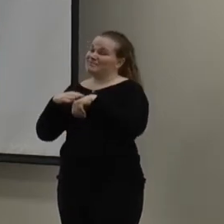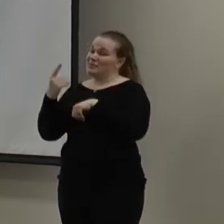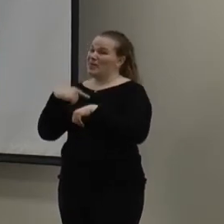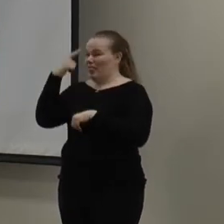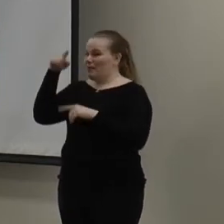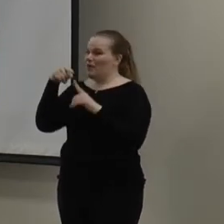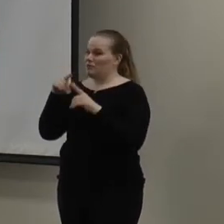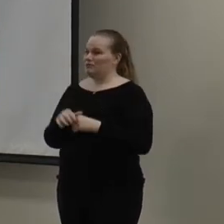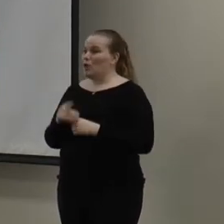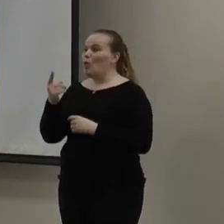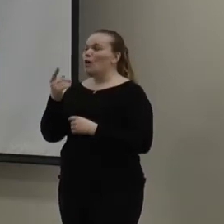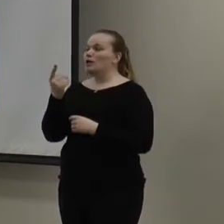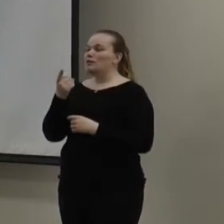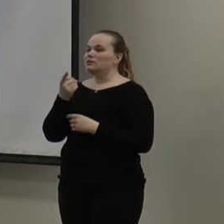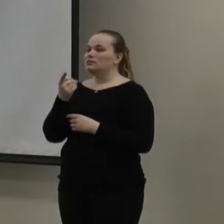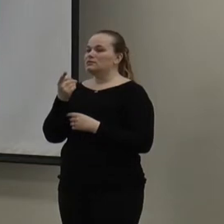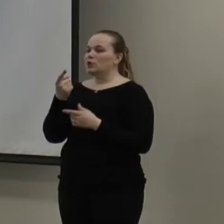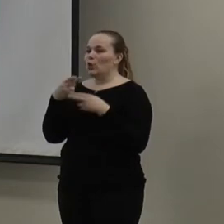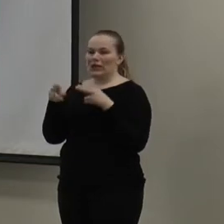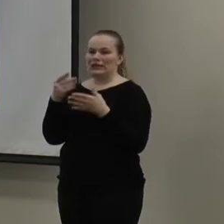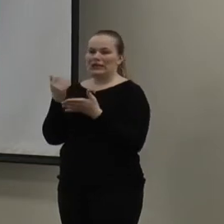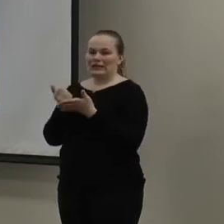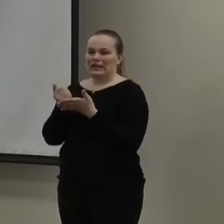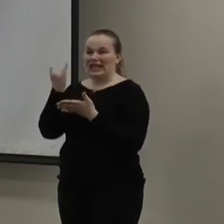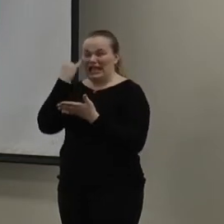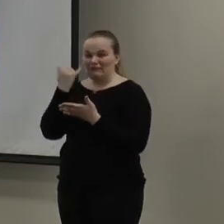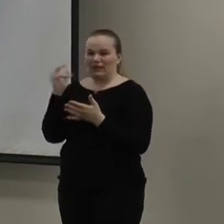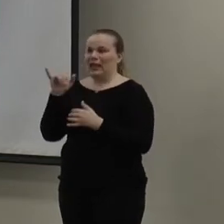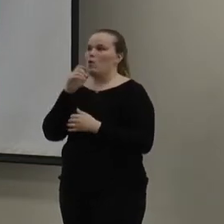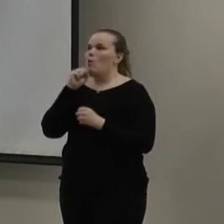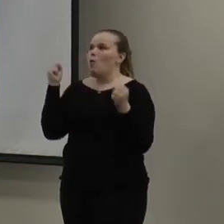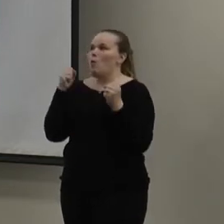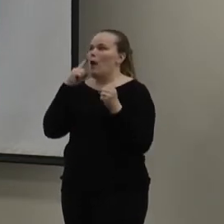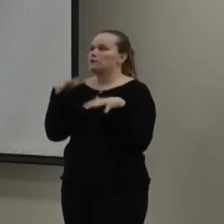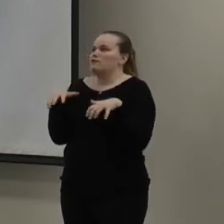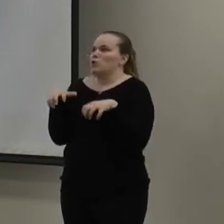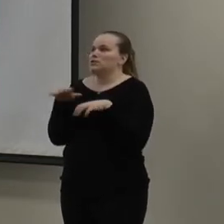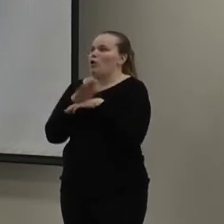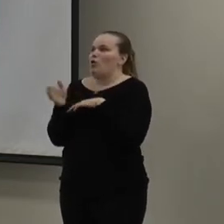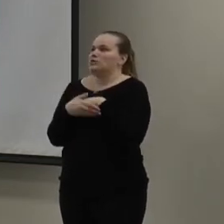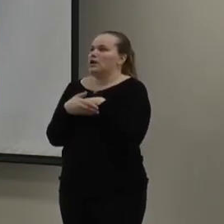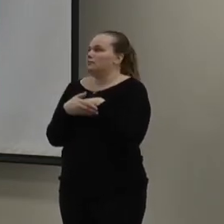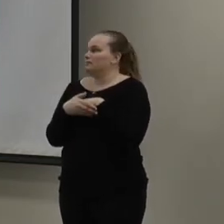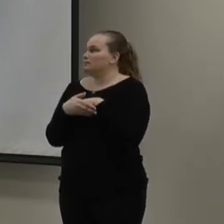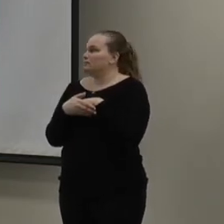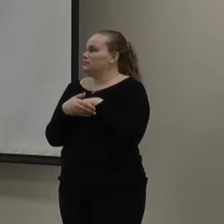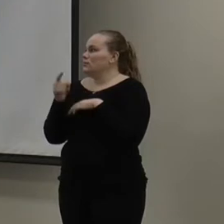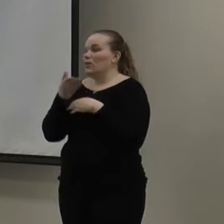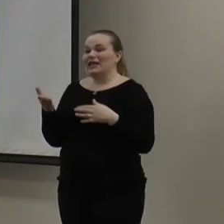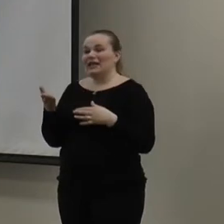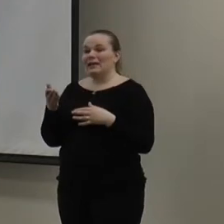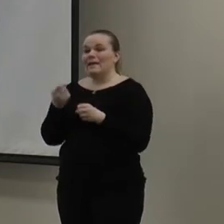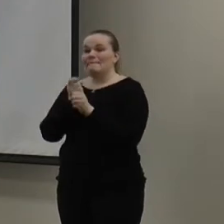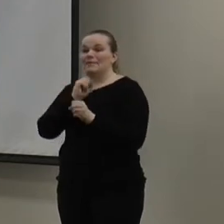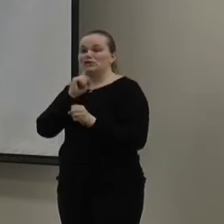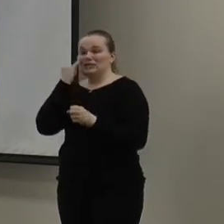A quick tip, when you are heating, when it's really cold, like yesterday. I was frozen almost all the time. You want to make sure